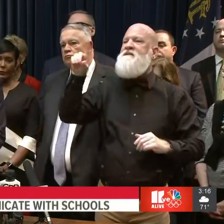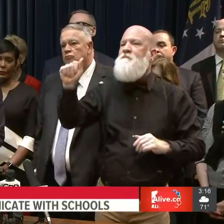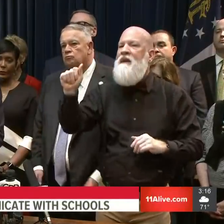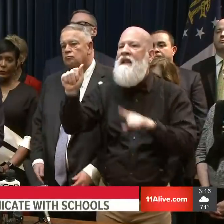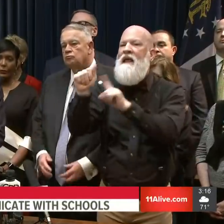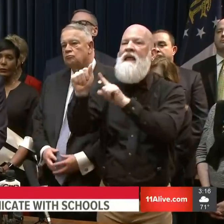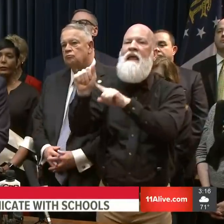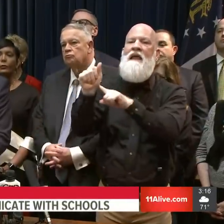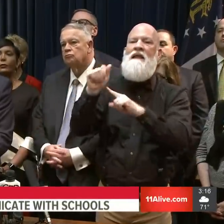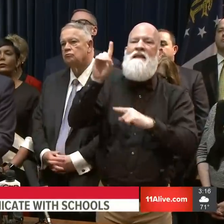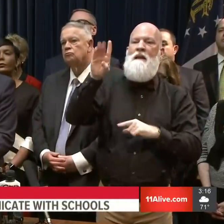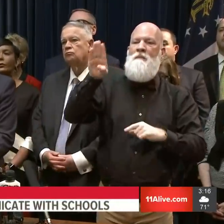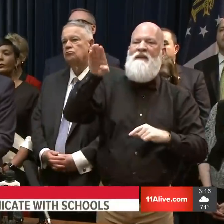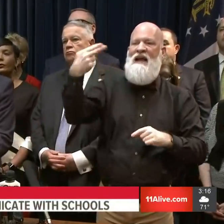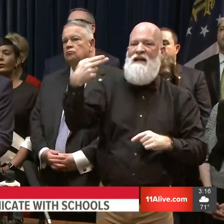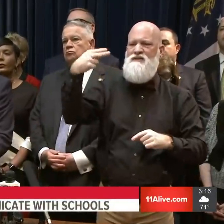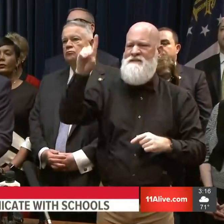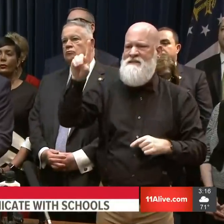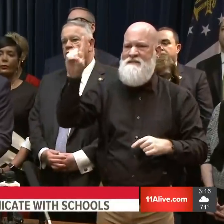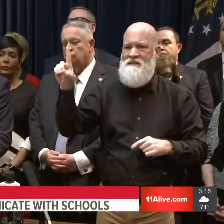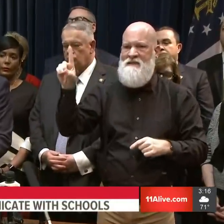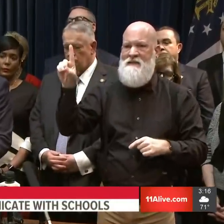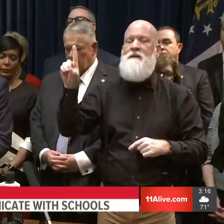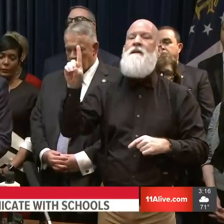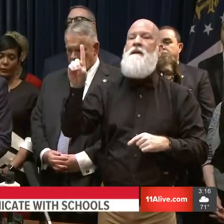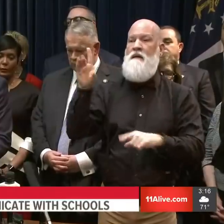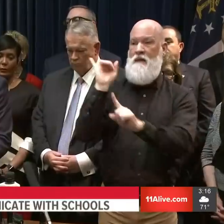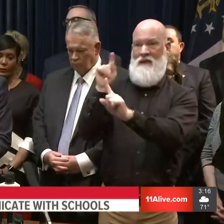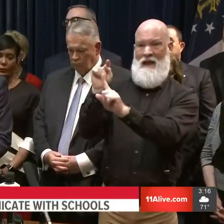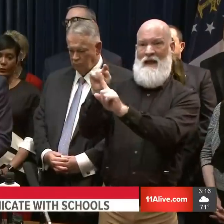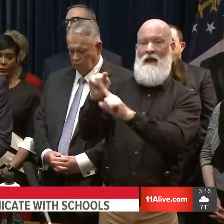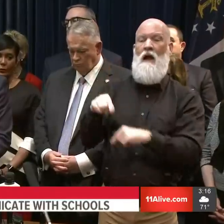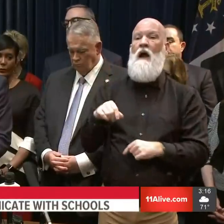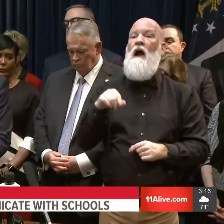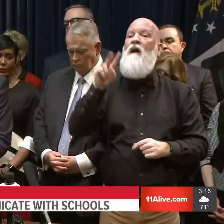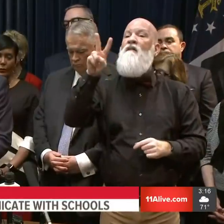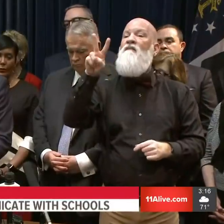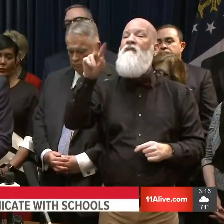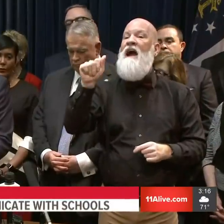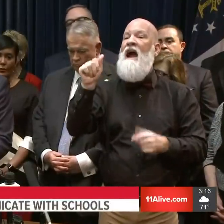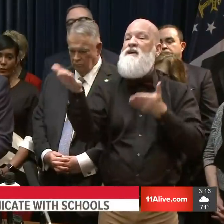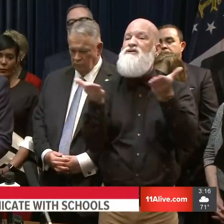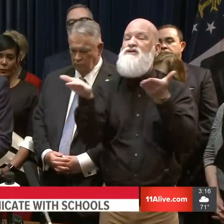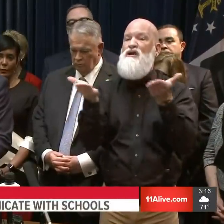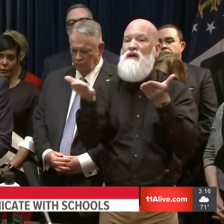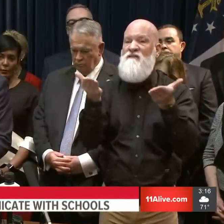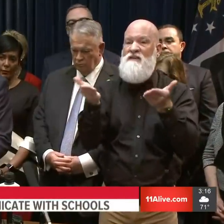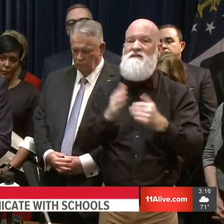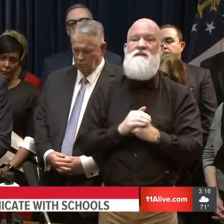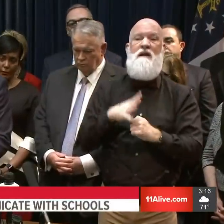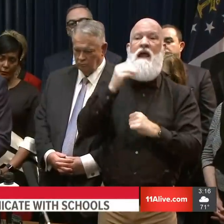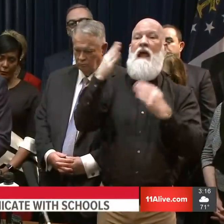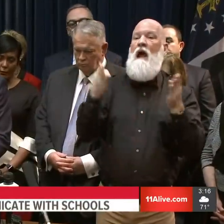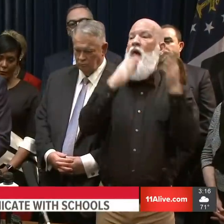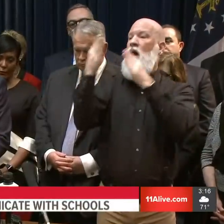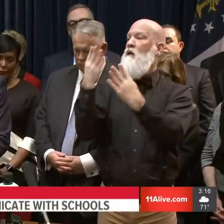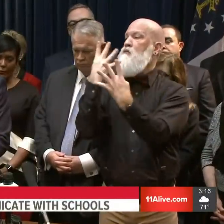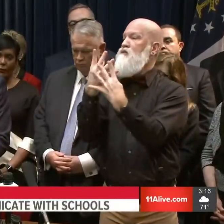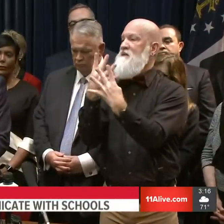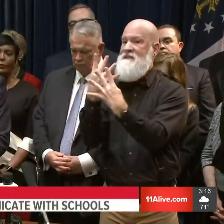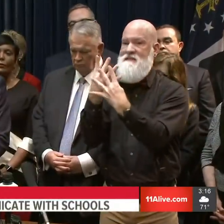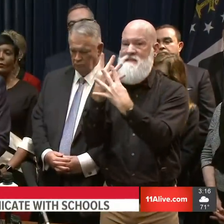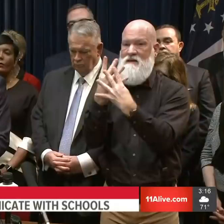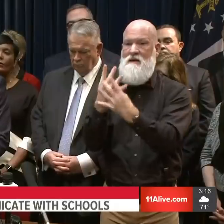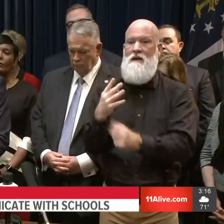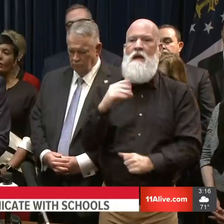juvenile justice and veteran services regarding visitation. Until April 10, 2020, department